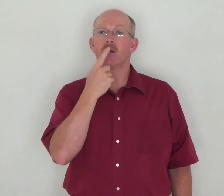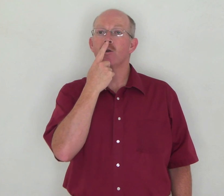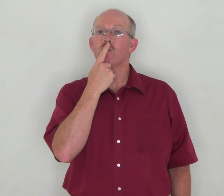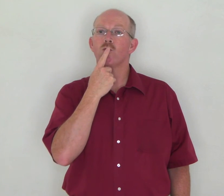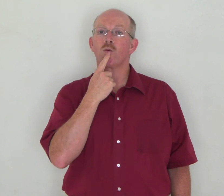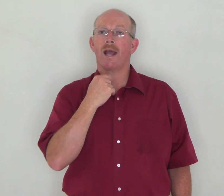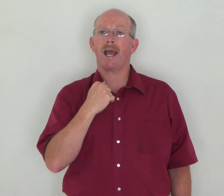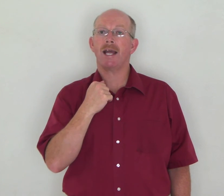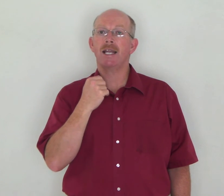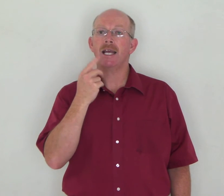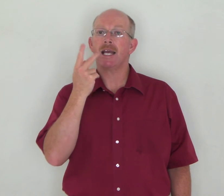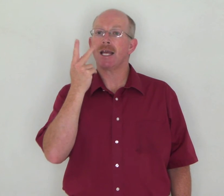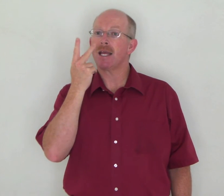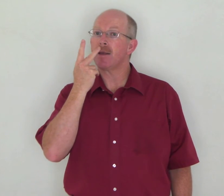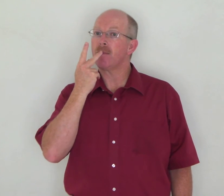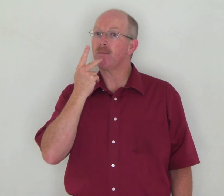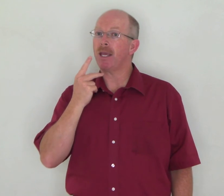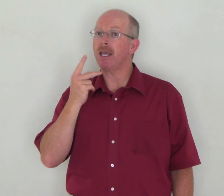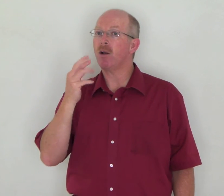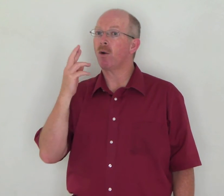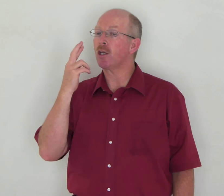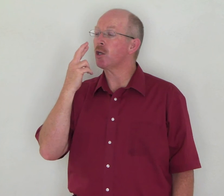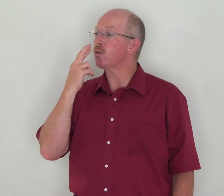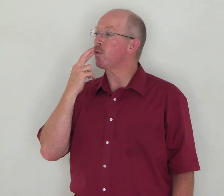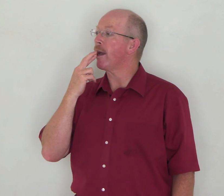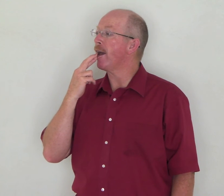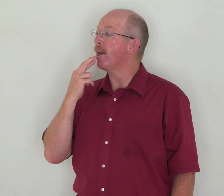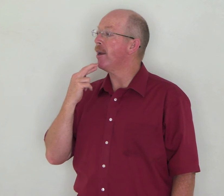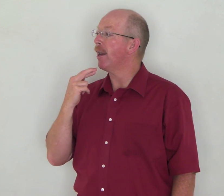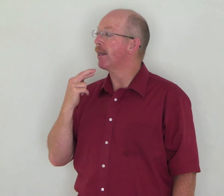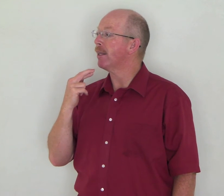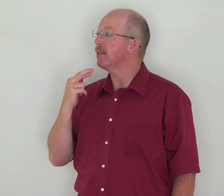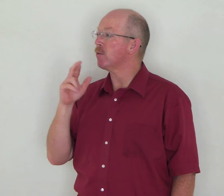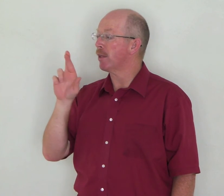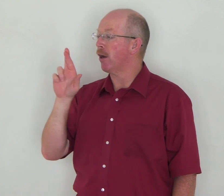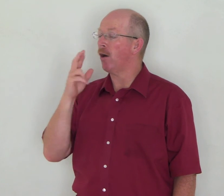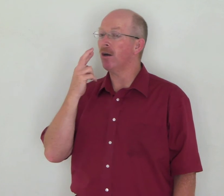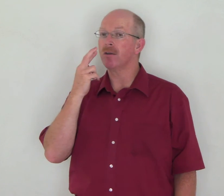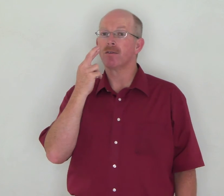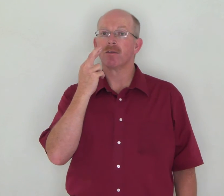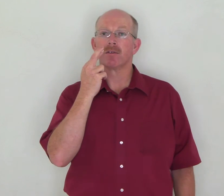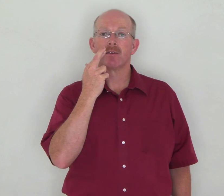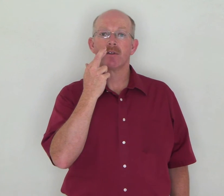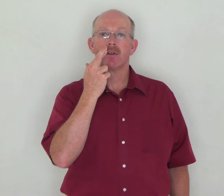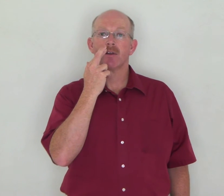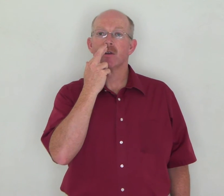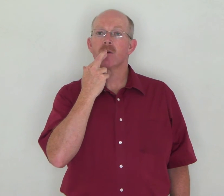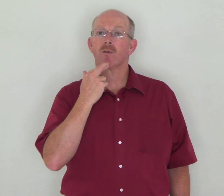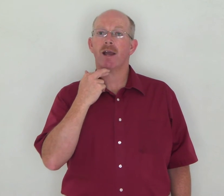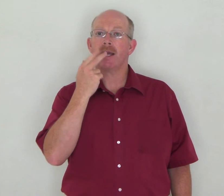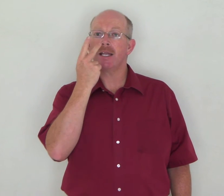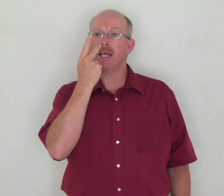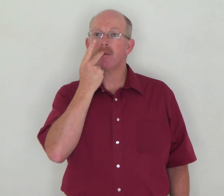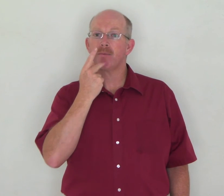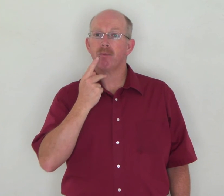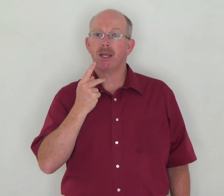Red. Pink. Or you can do red like this with the R. Red. Pink.